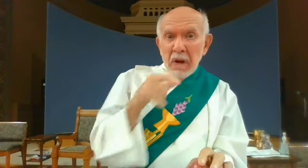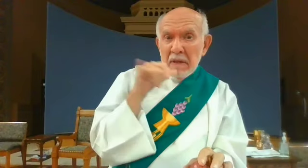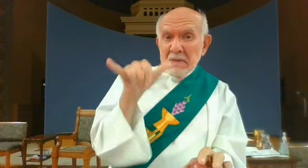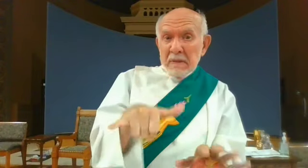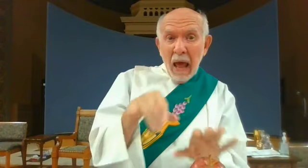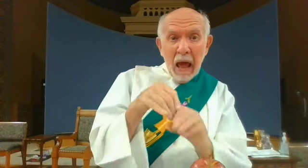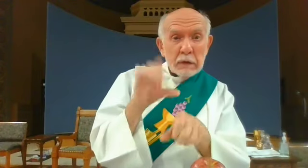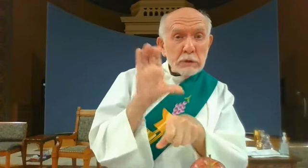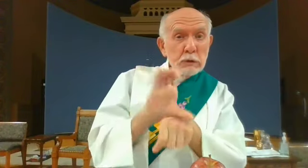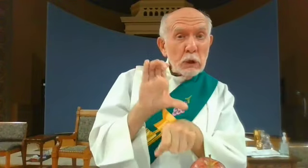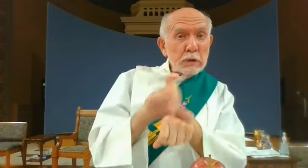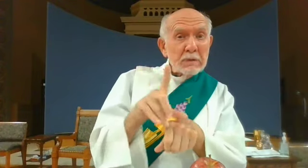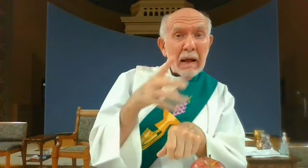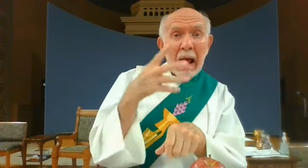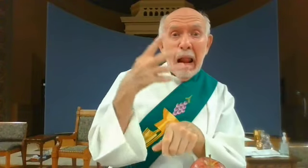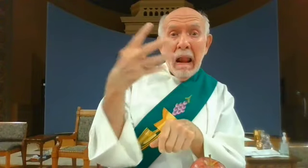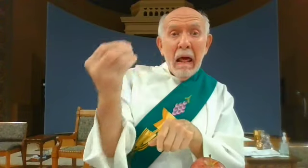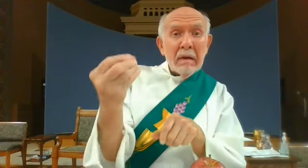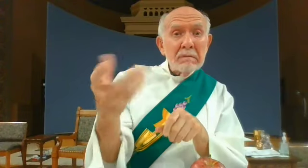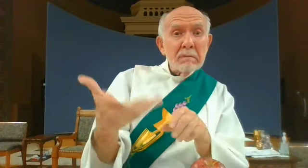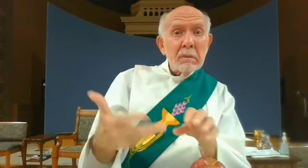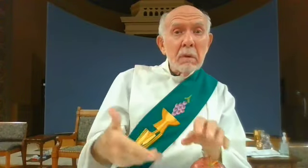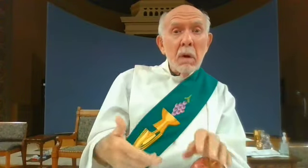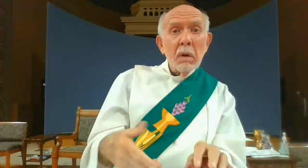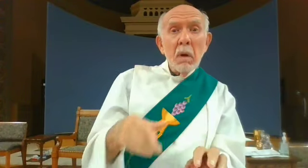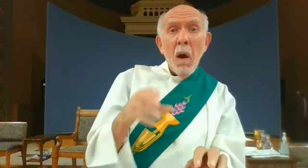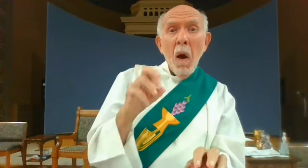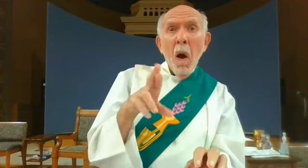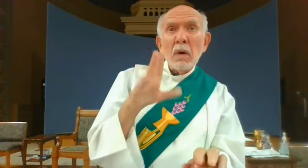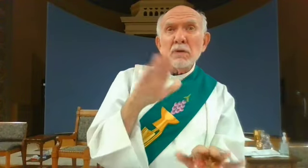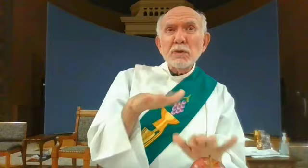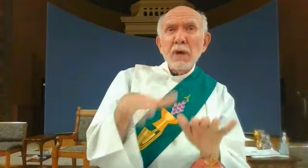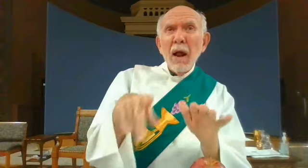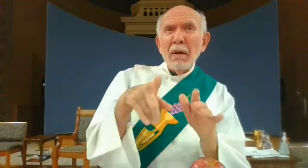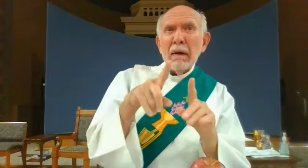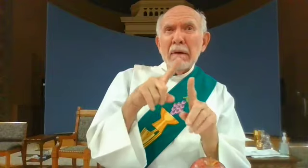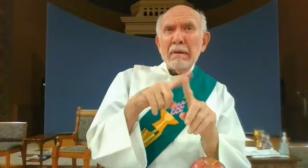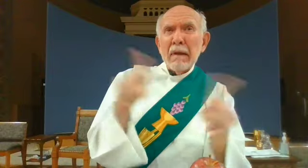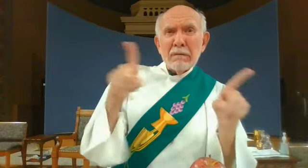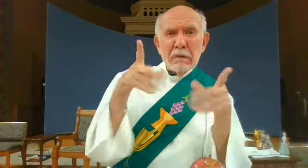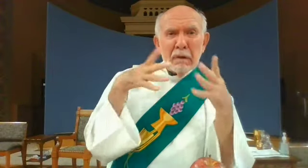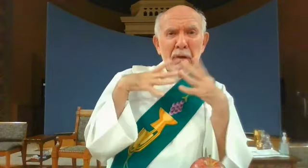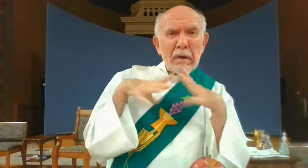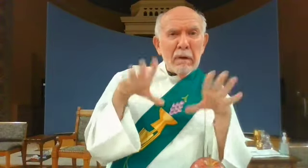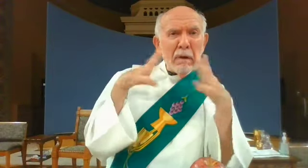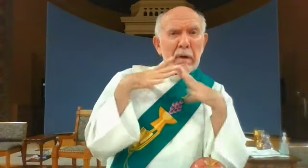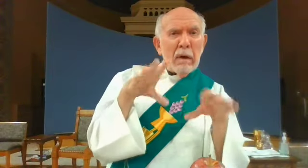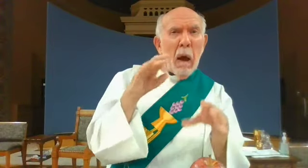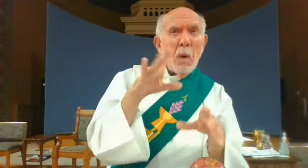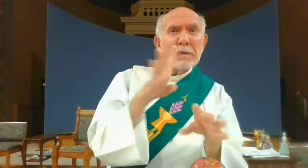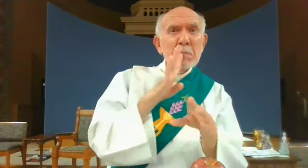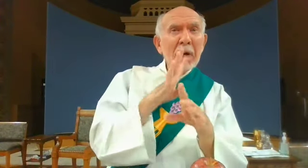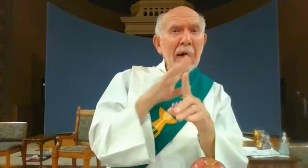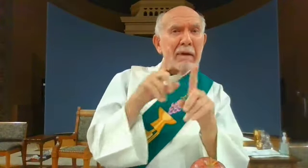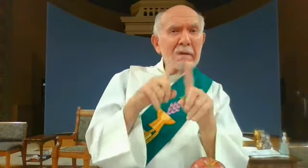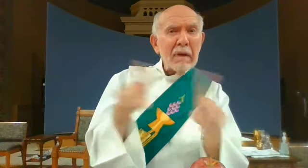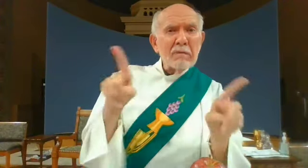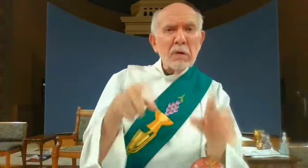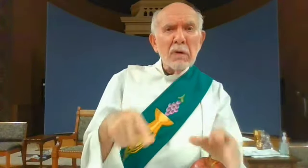but maybe as they grow they don't stay with the church and they leave or they you know they wear